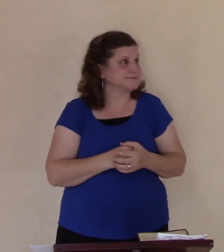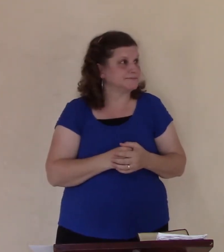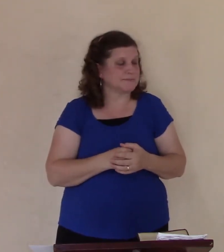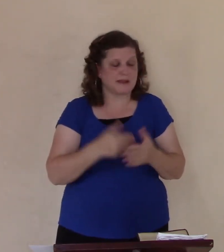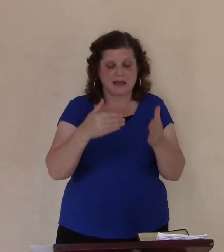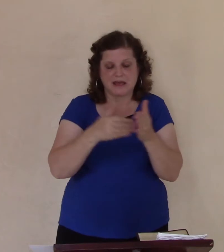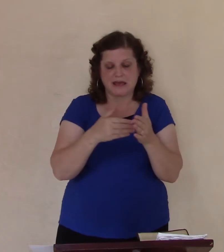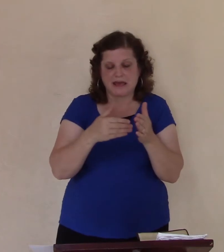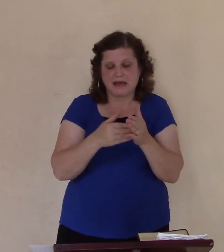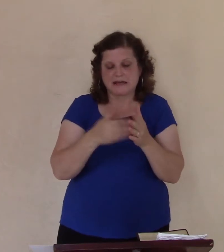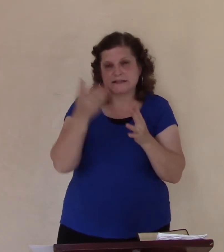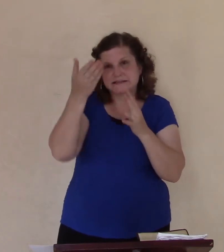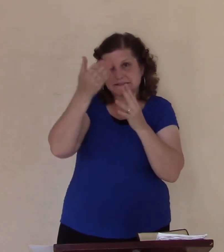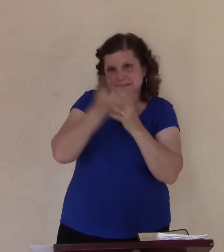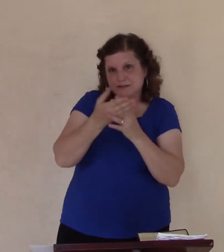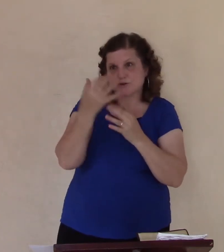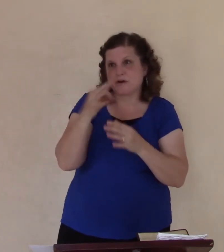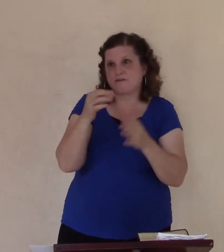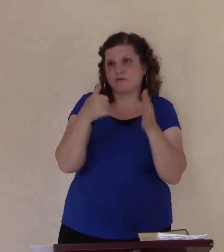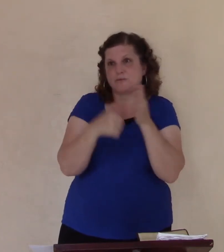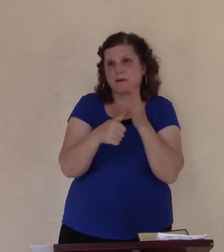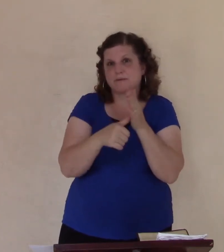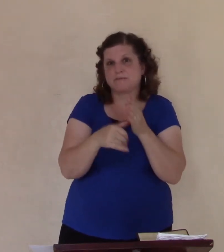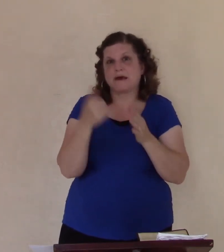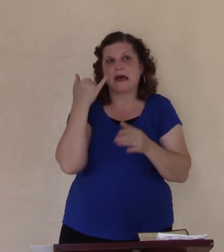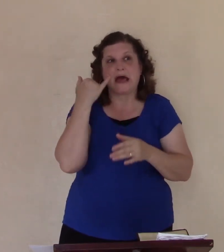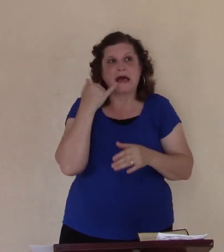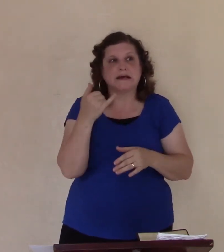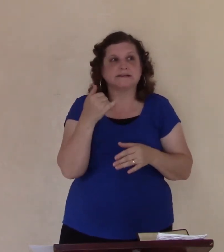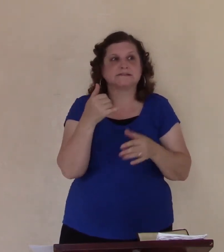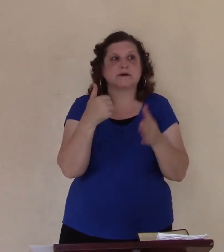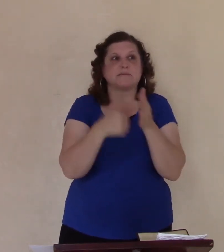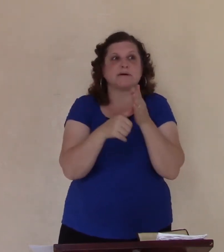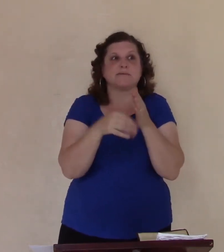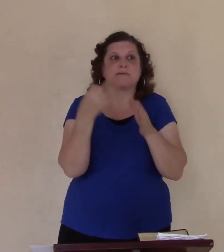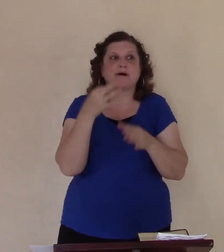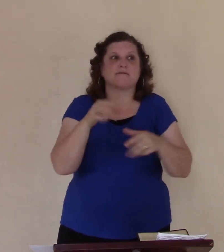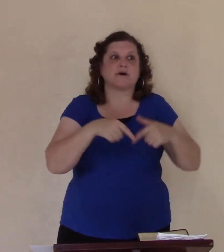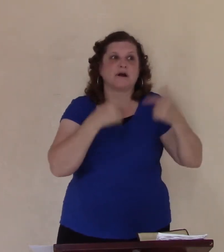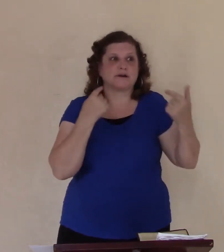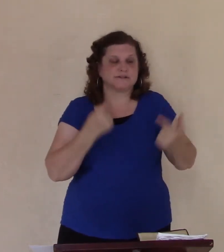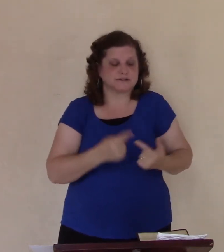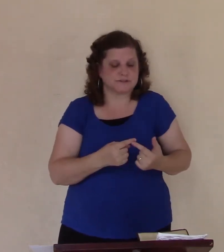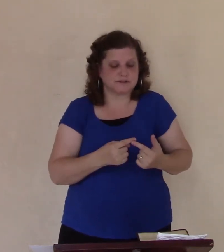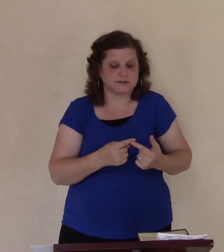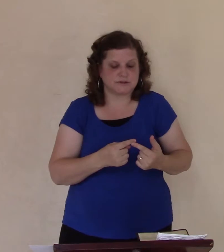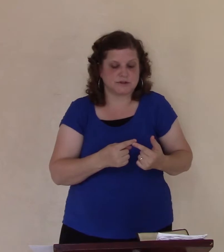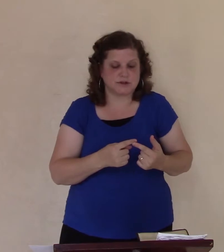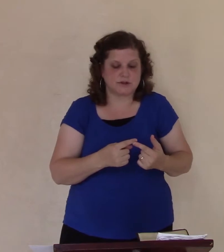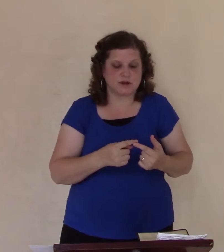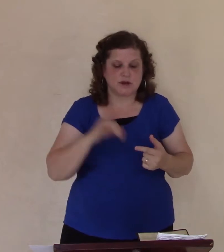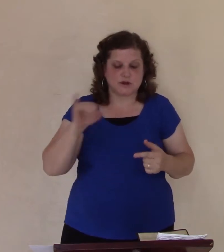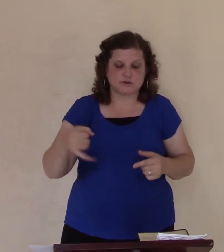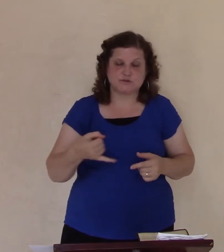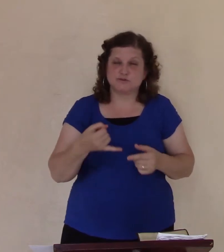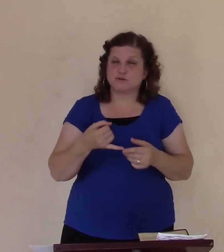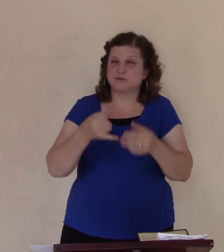the heart of the problem, is the problem of the heart. Jonah's heart, was not right with that.